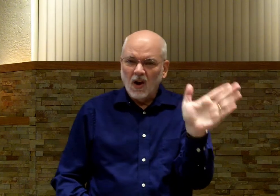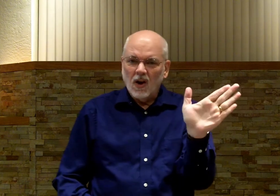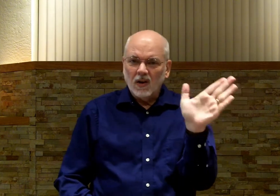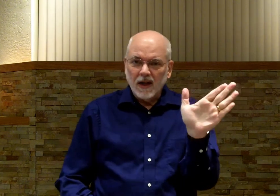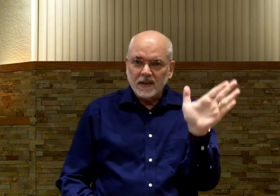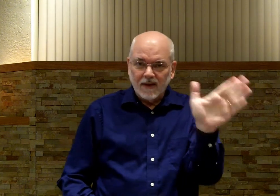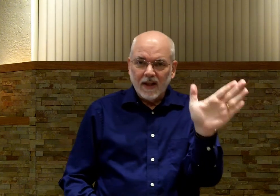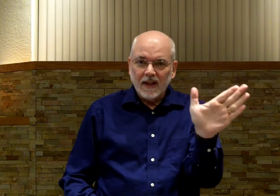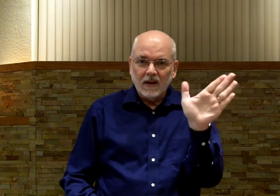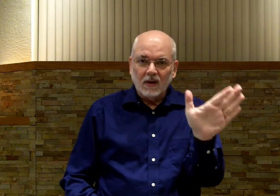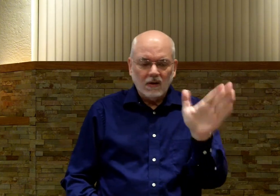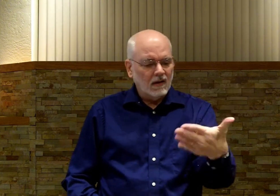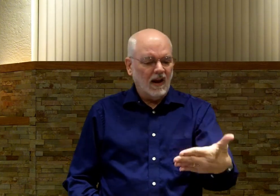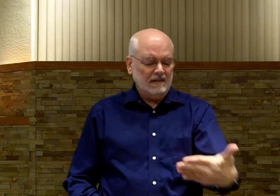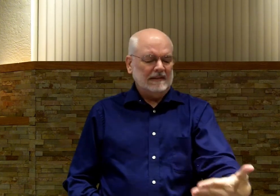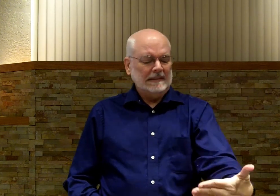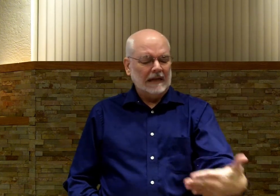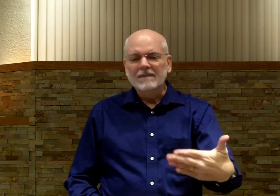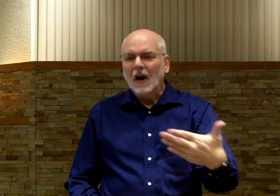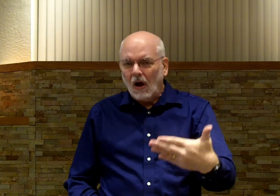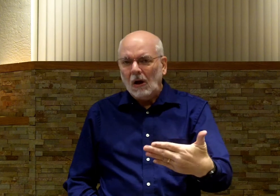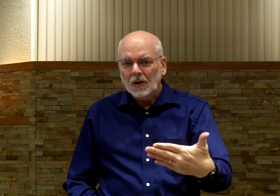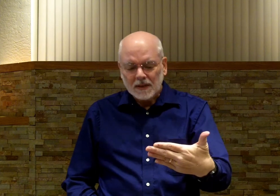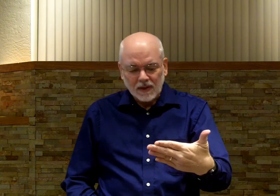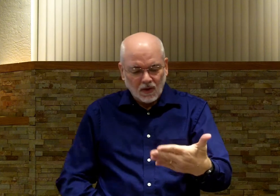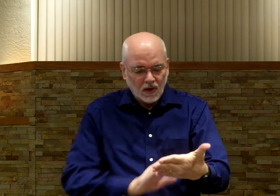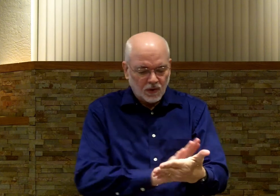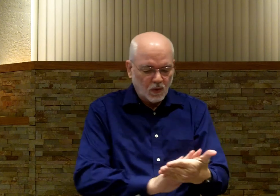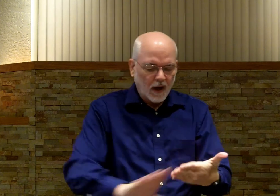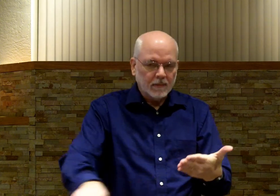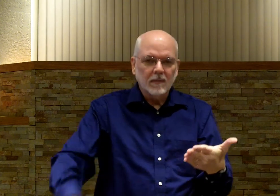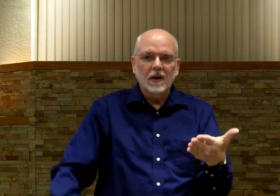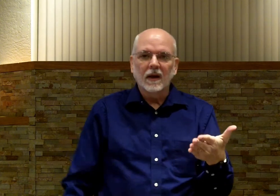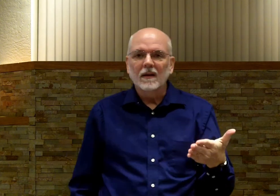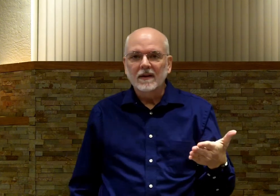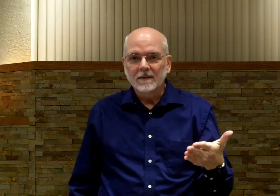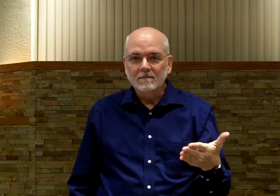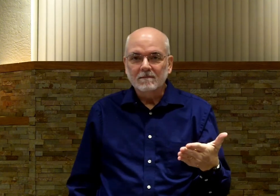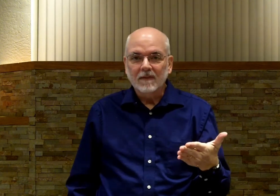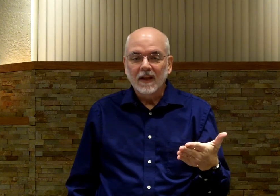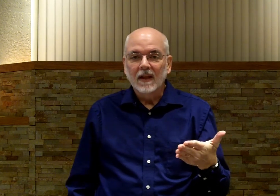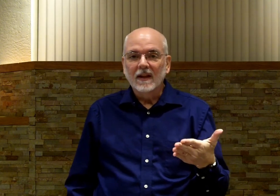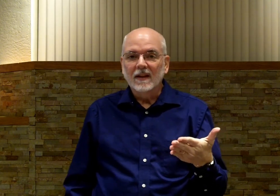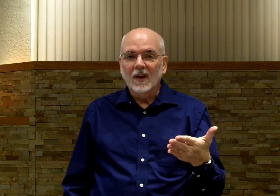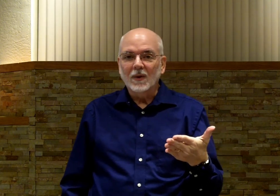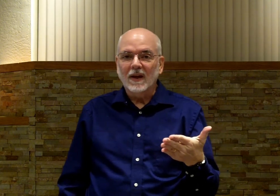long list. If everything there that. I've done all those things wrong. Wipe them clean. Okay.